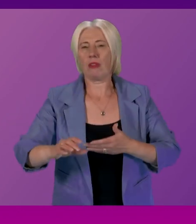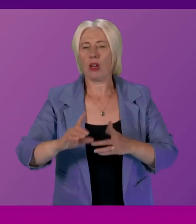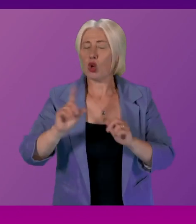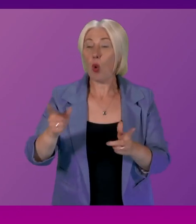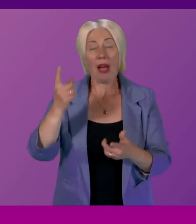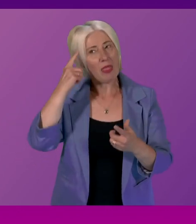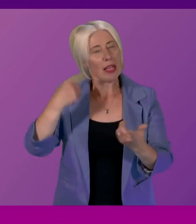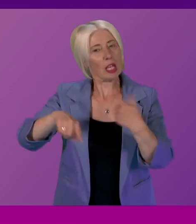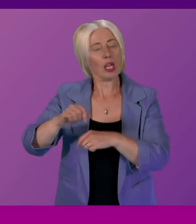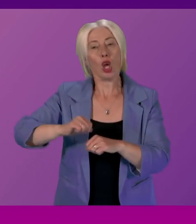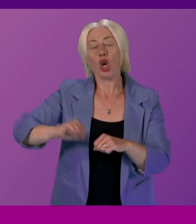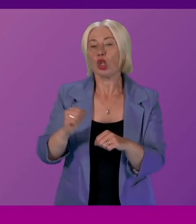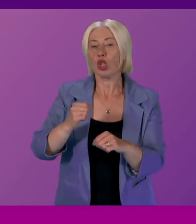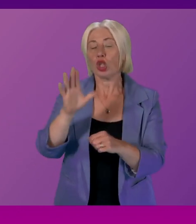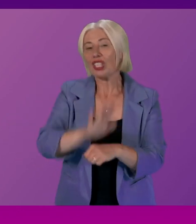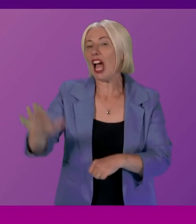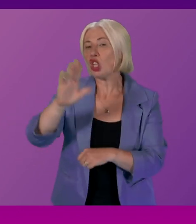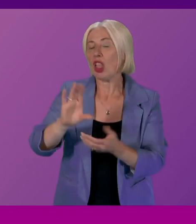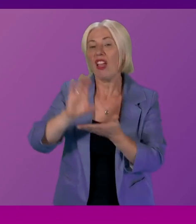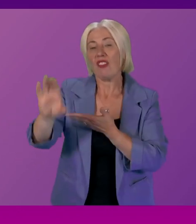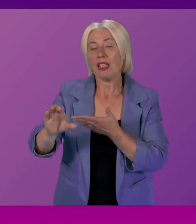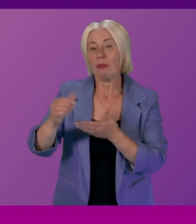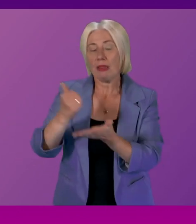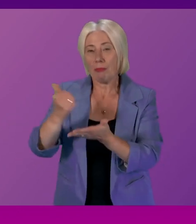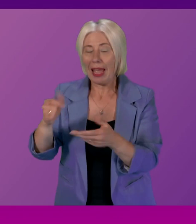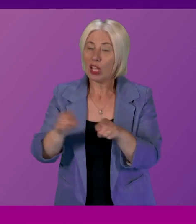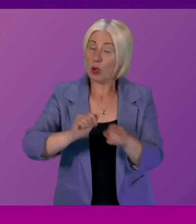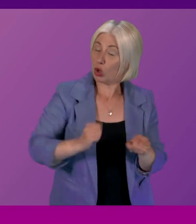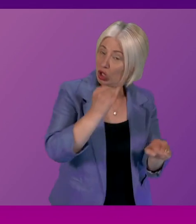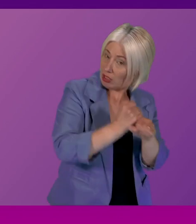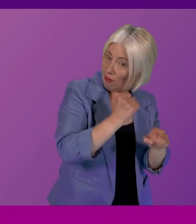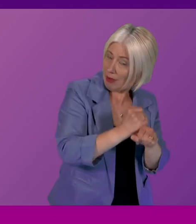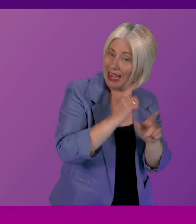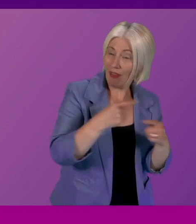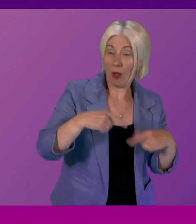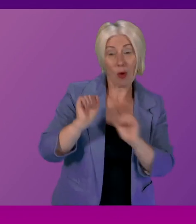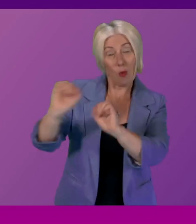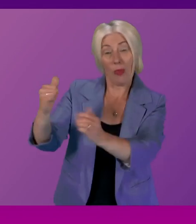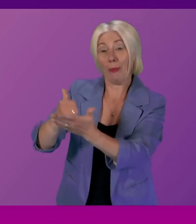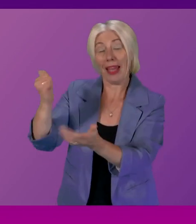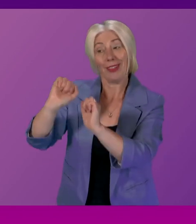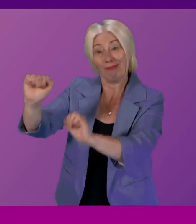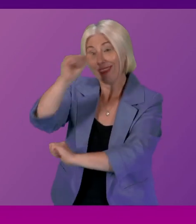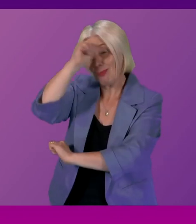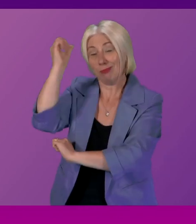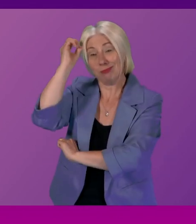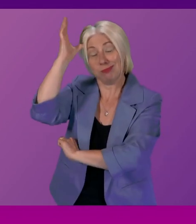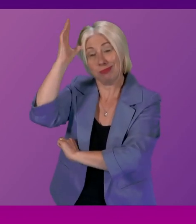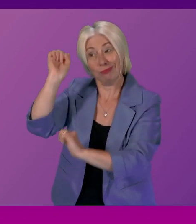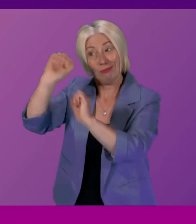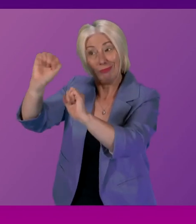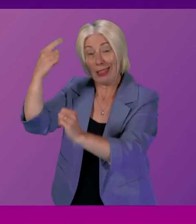by the Scottish National Investment Bank and Scottish Government of course has to allow the Scottish National Investment Bank to use its expertise to decide